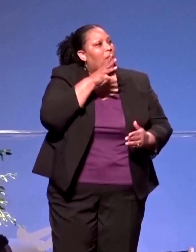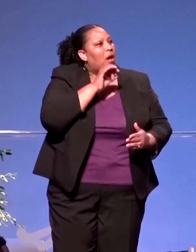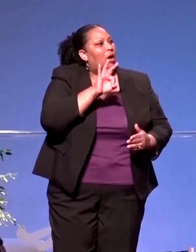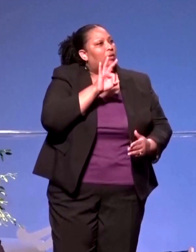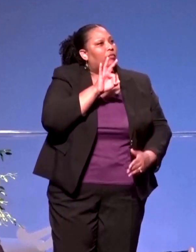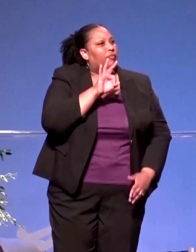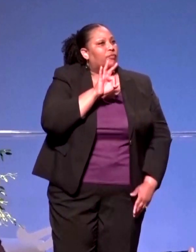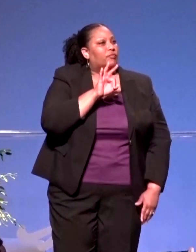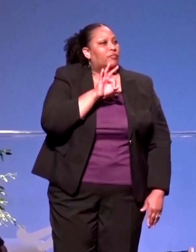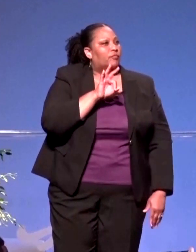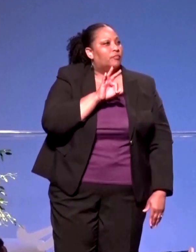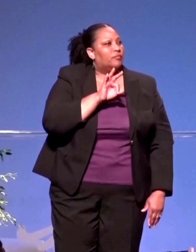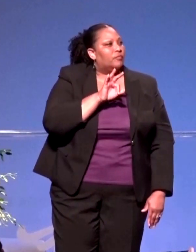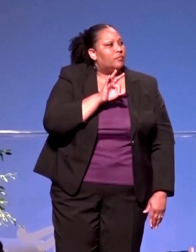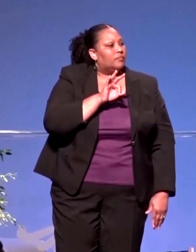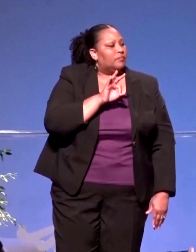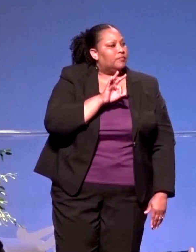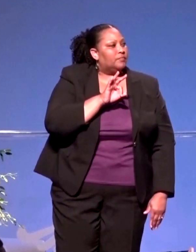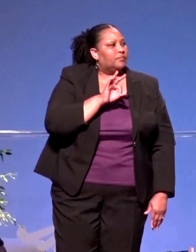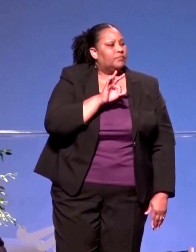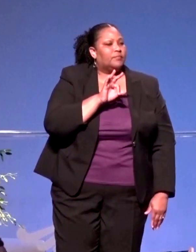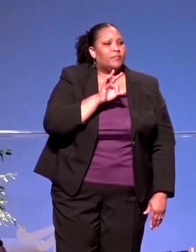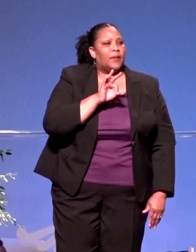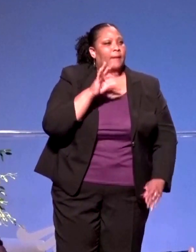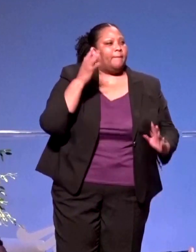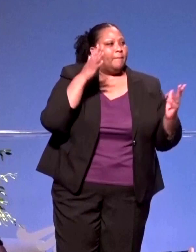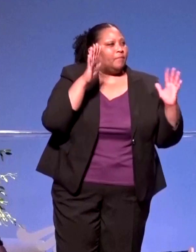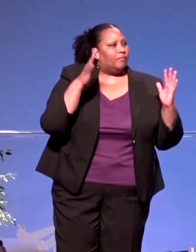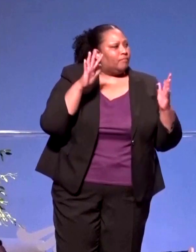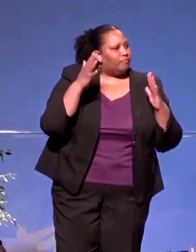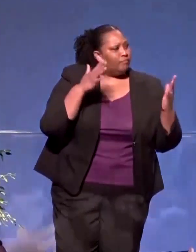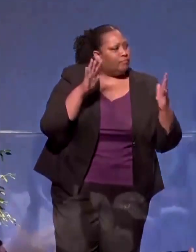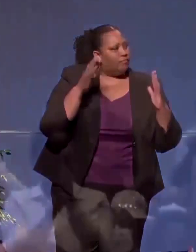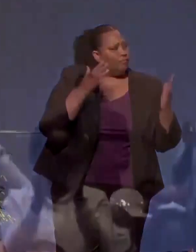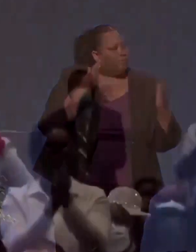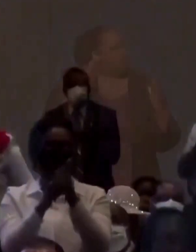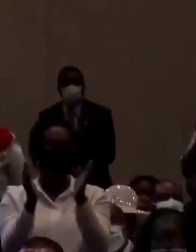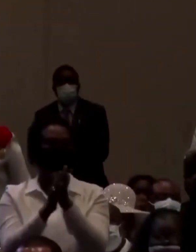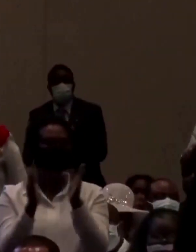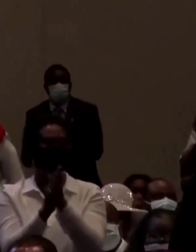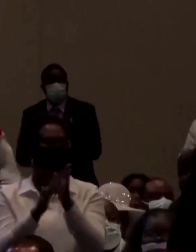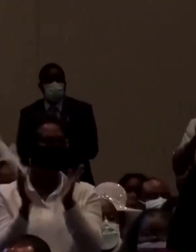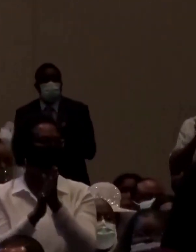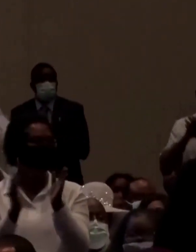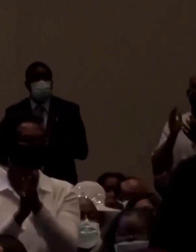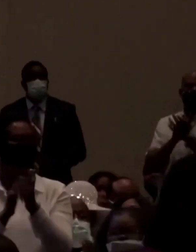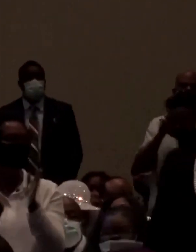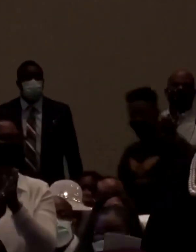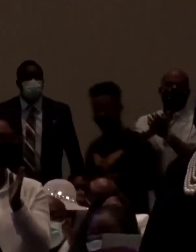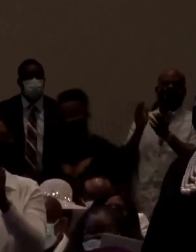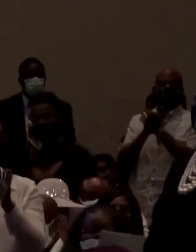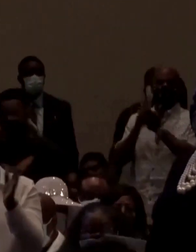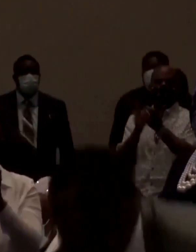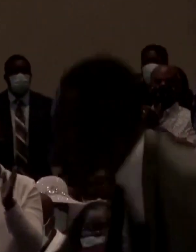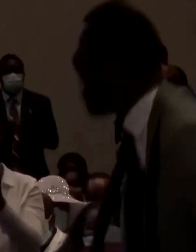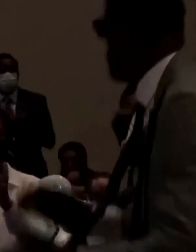the mother of Eric Garner will you stand